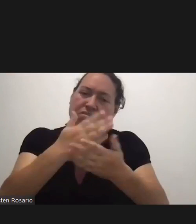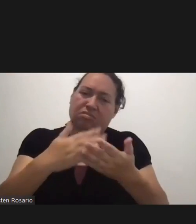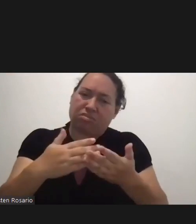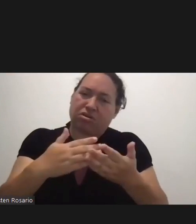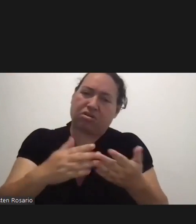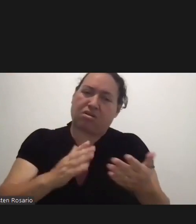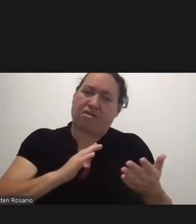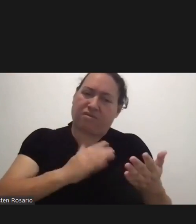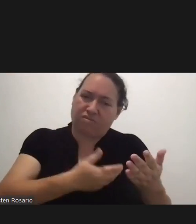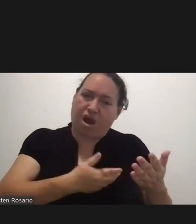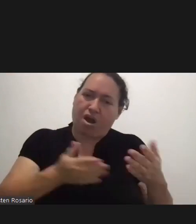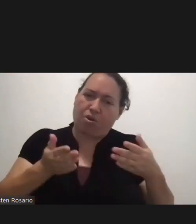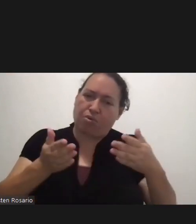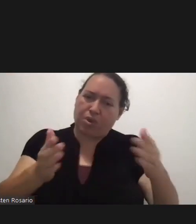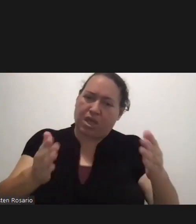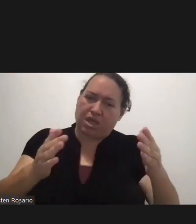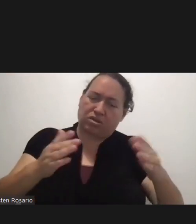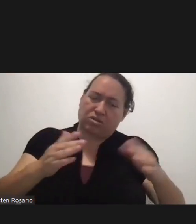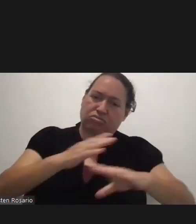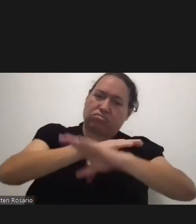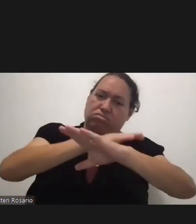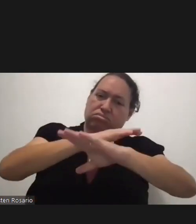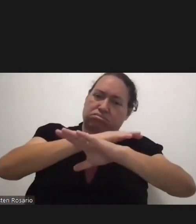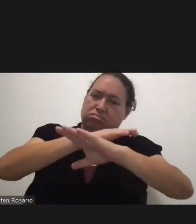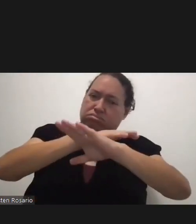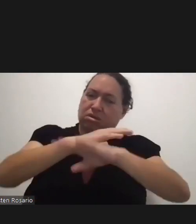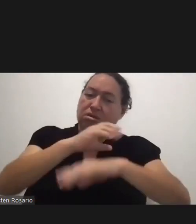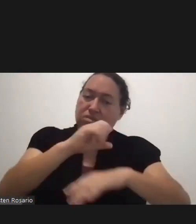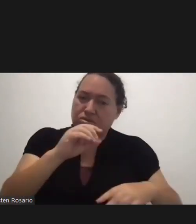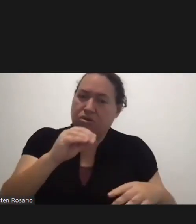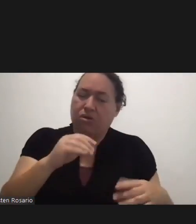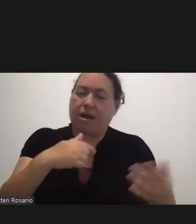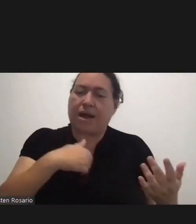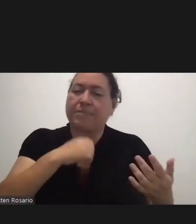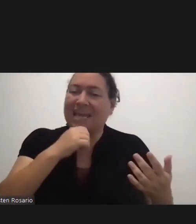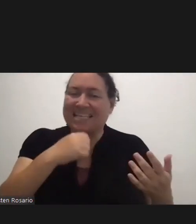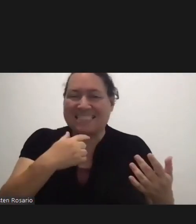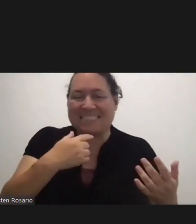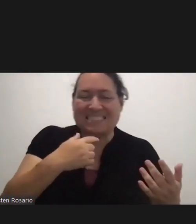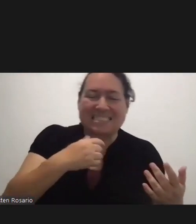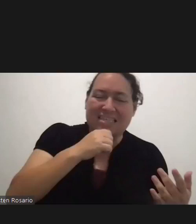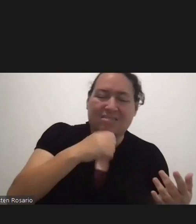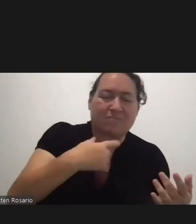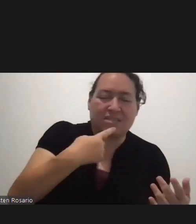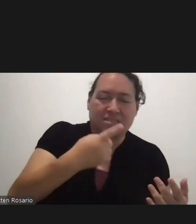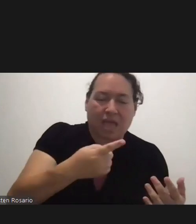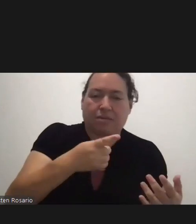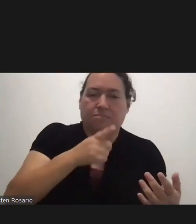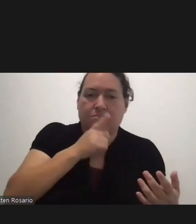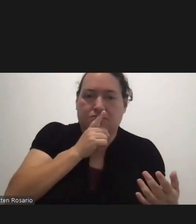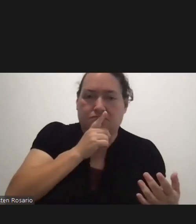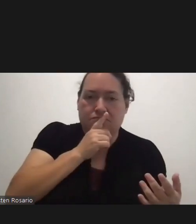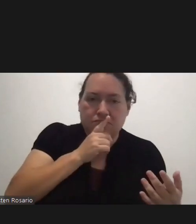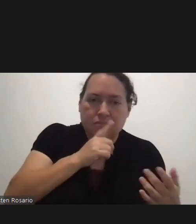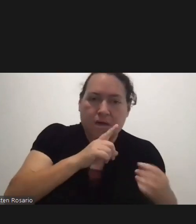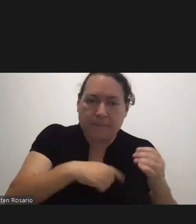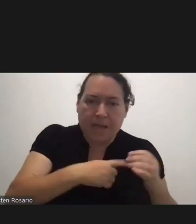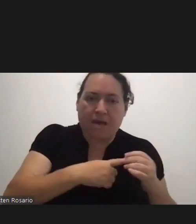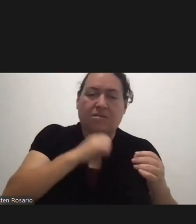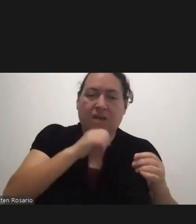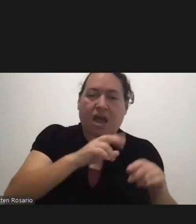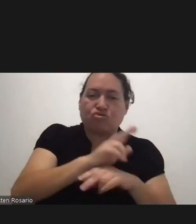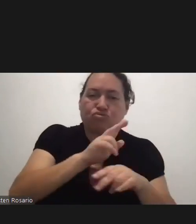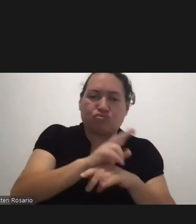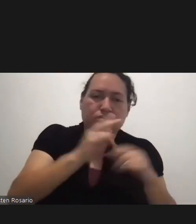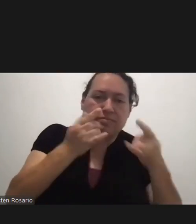Our Mitigation Efforts So I Am Not Implementing No Wearing Of Mask I Continue To Persuade Our People To